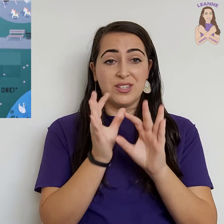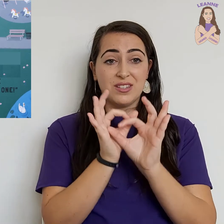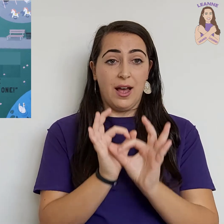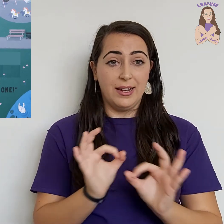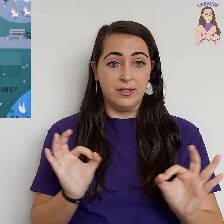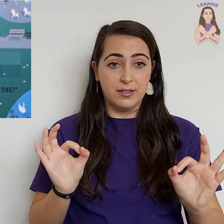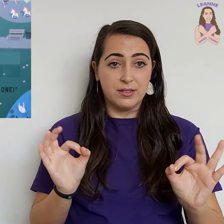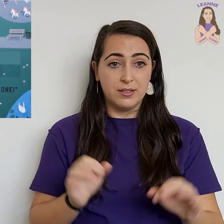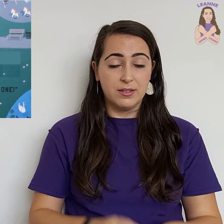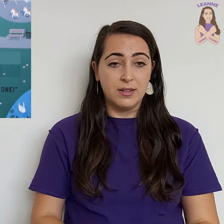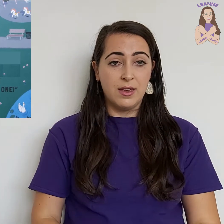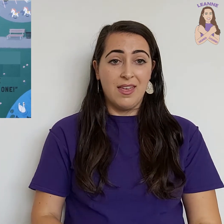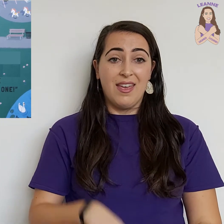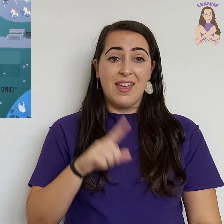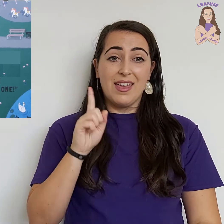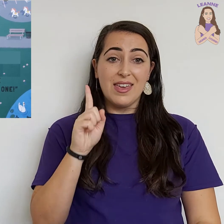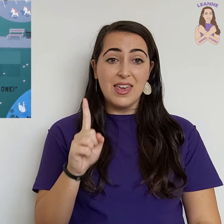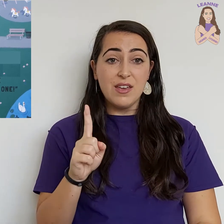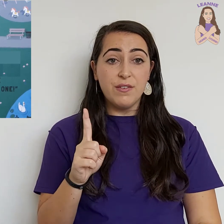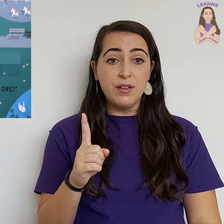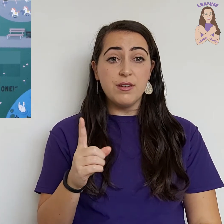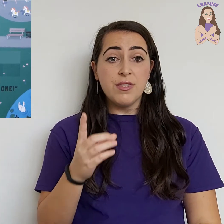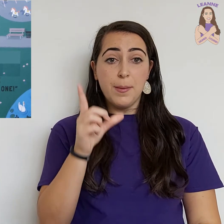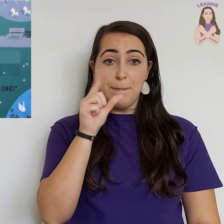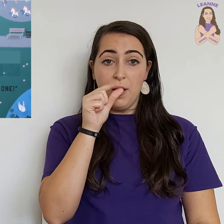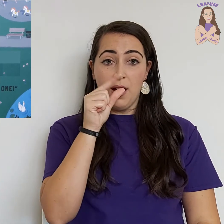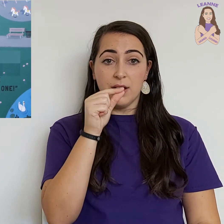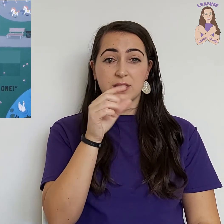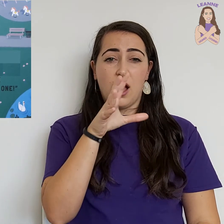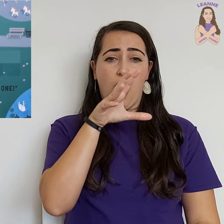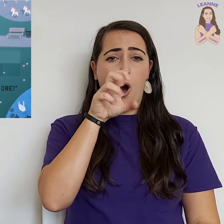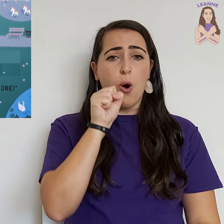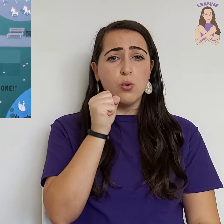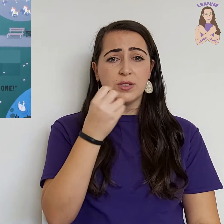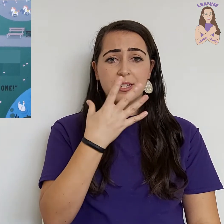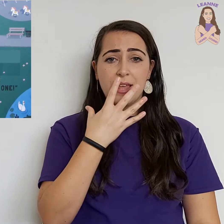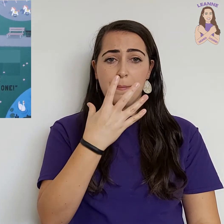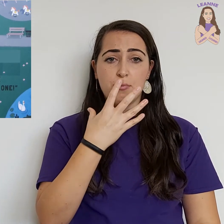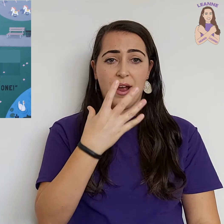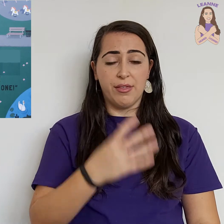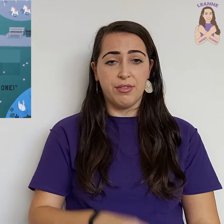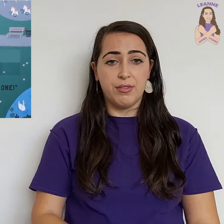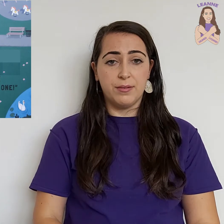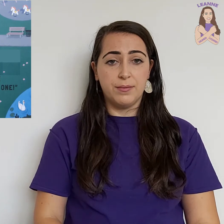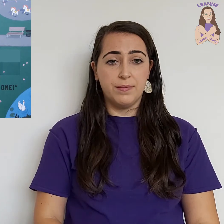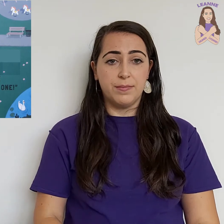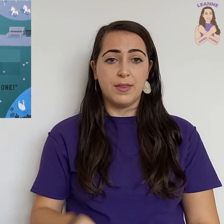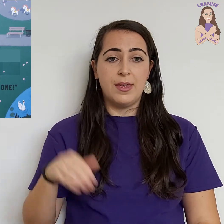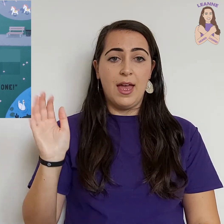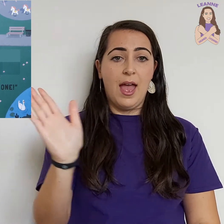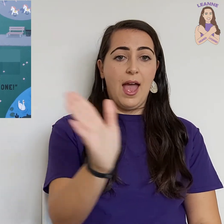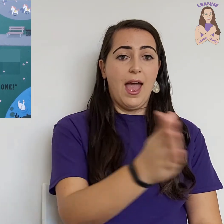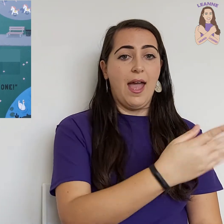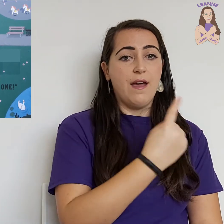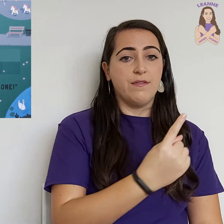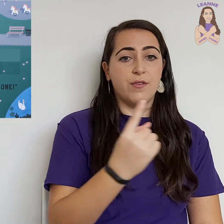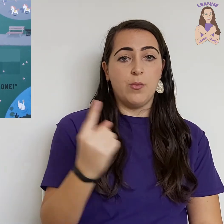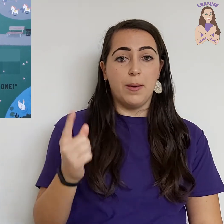silent. Even the birds are holding their breath. Everyone